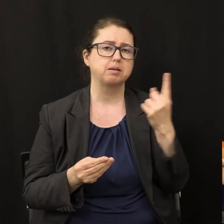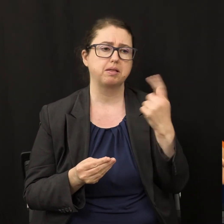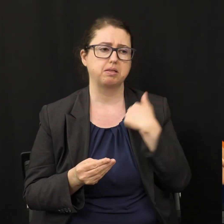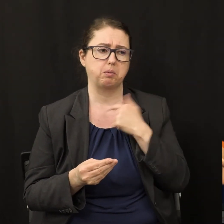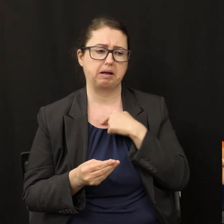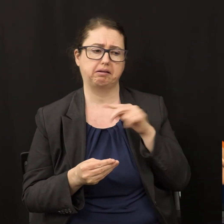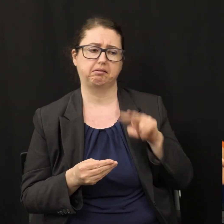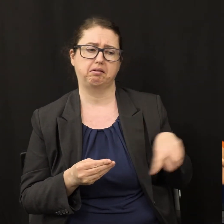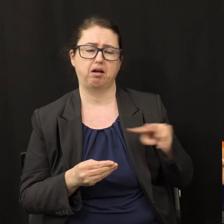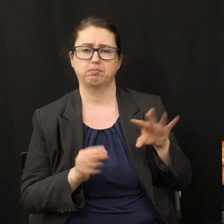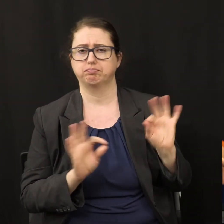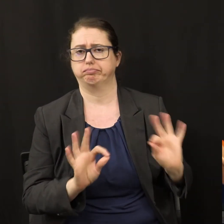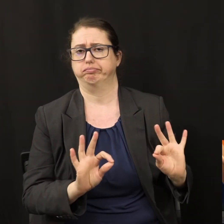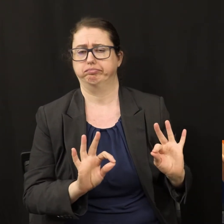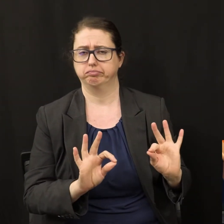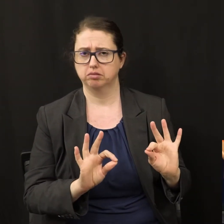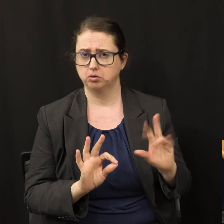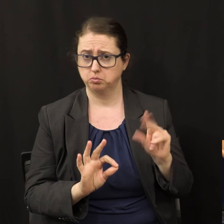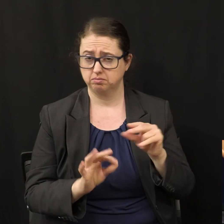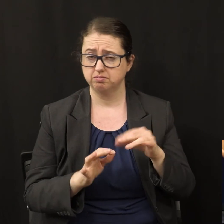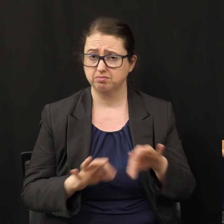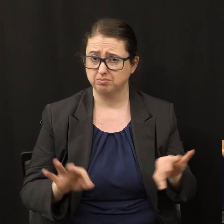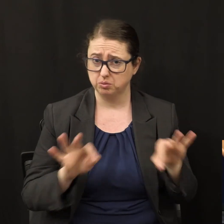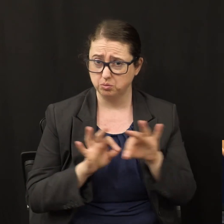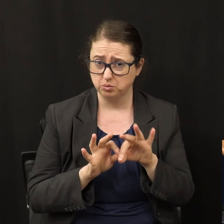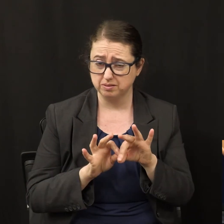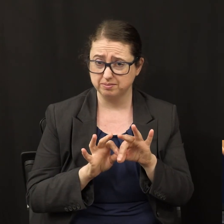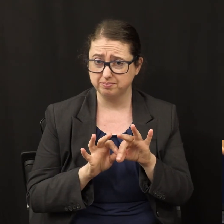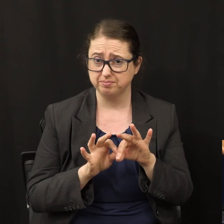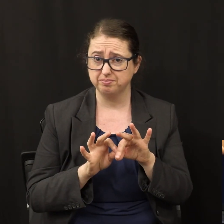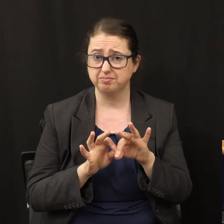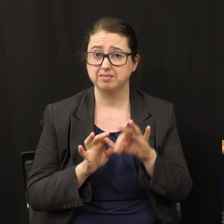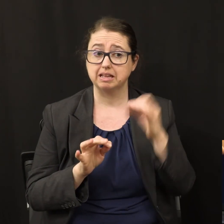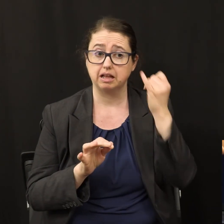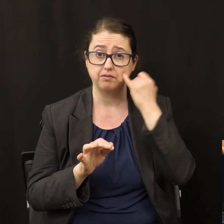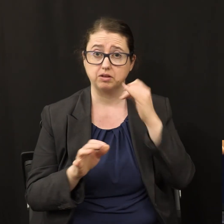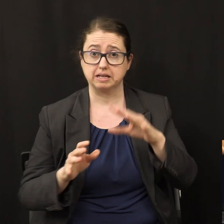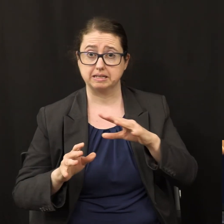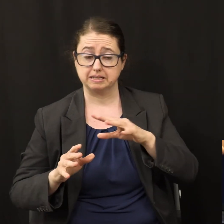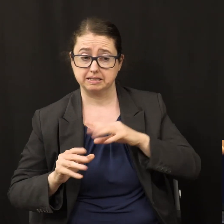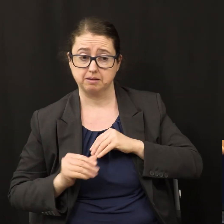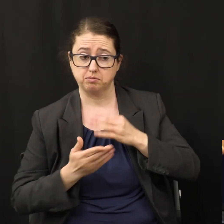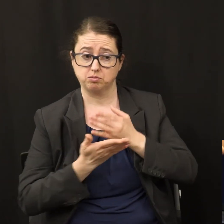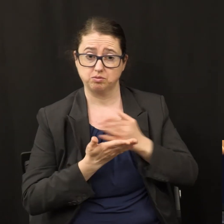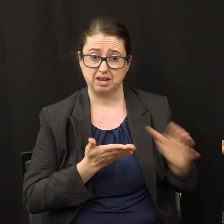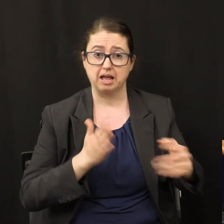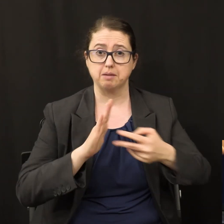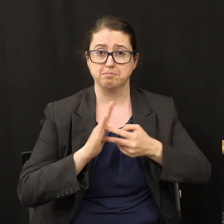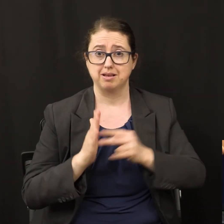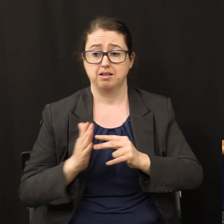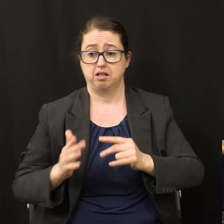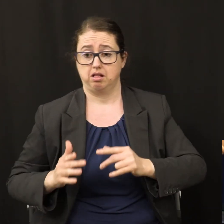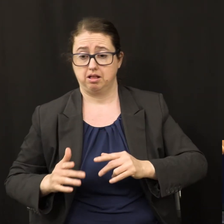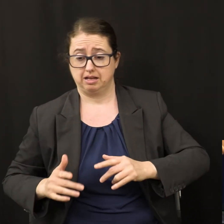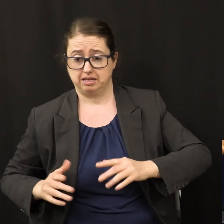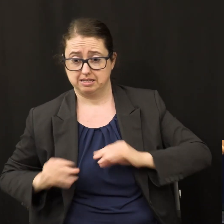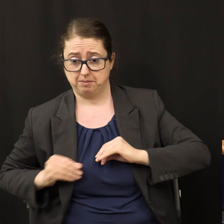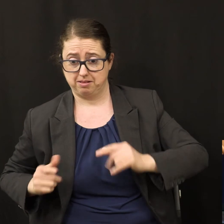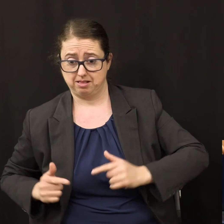receiving them or rejecting them is a matter of life and death to reject